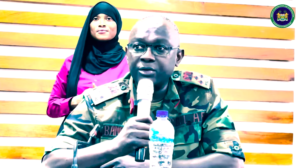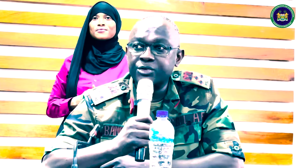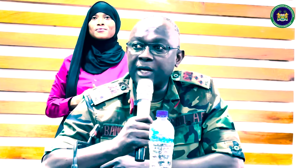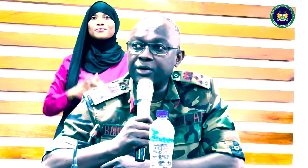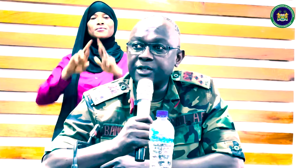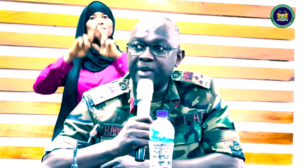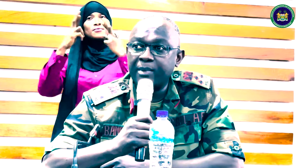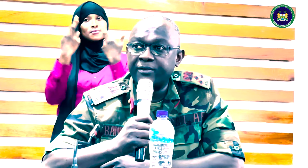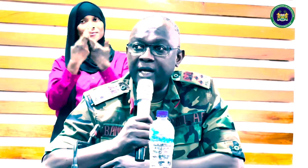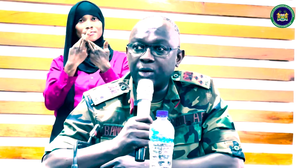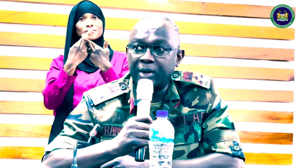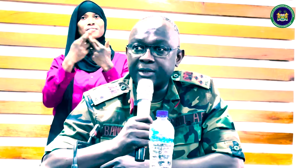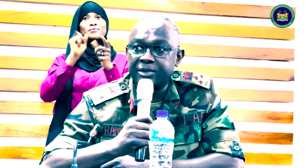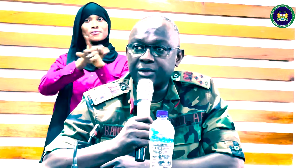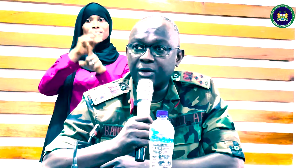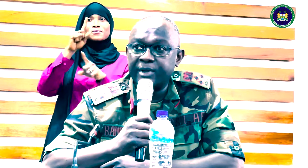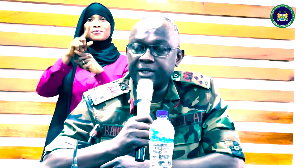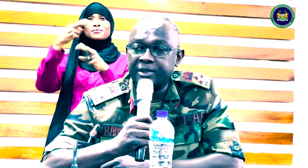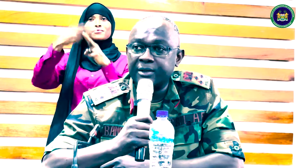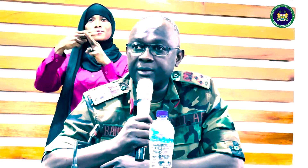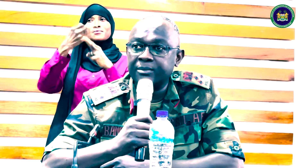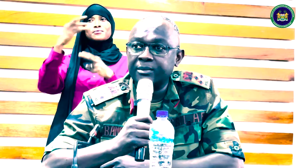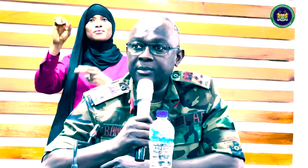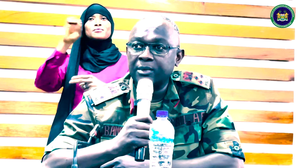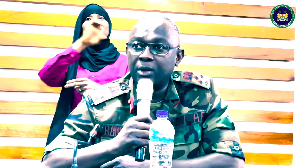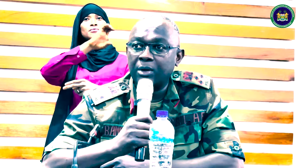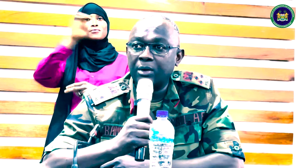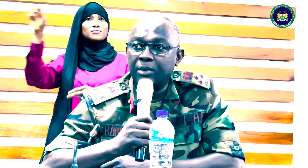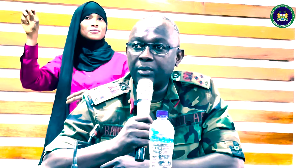the regional from Suriyaloo is a member of the ECOWAS community